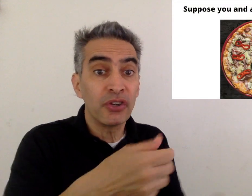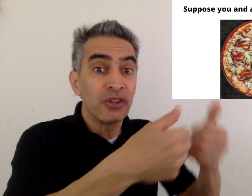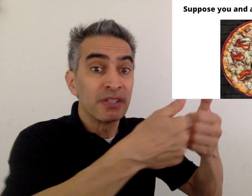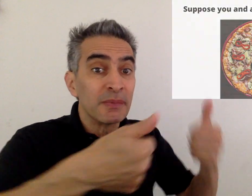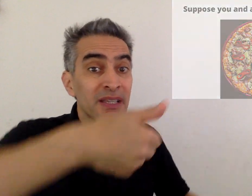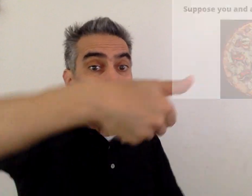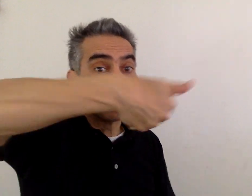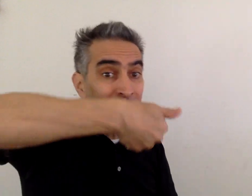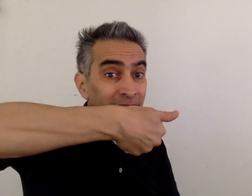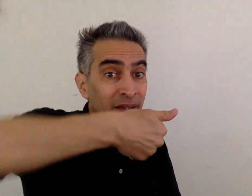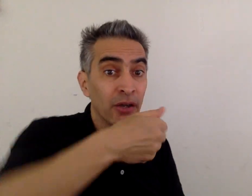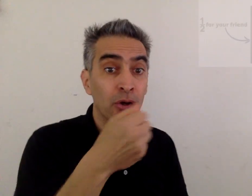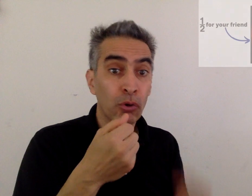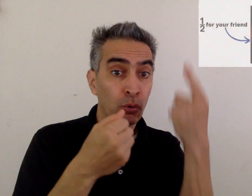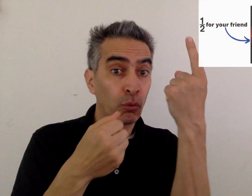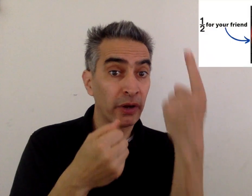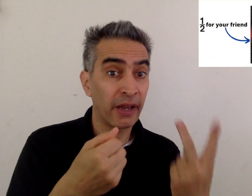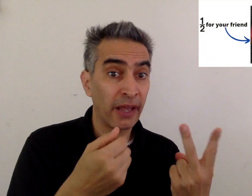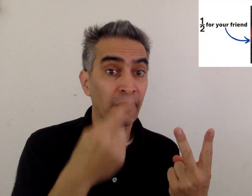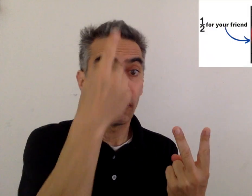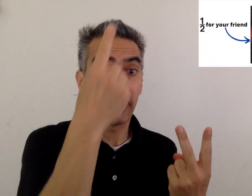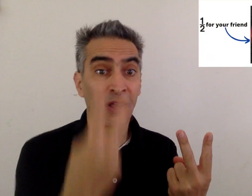You and your friend split the pizza in half.